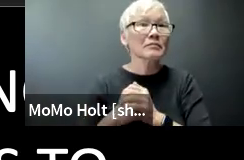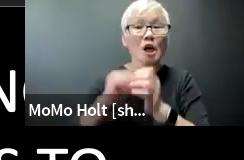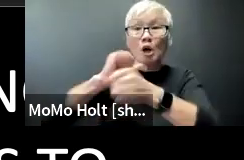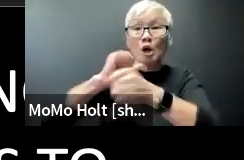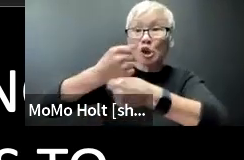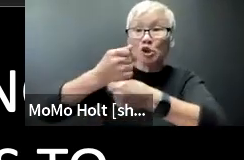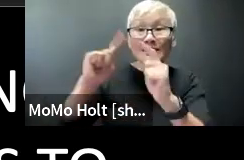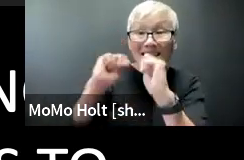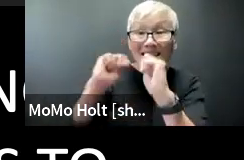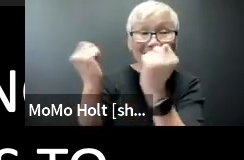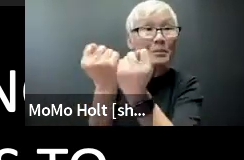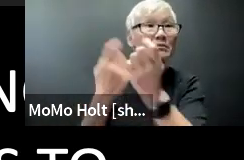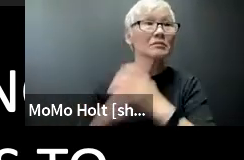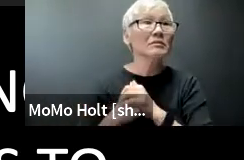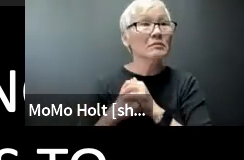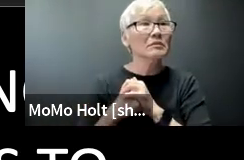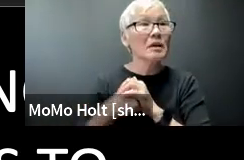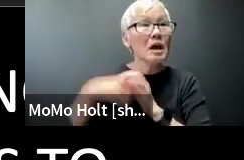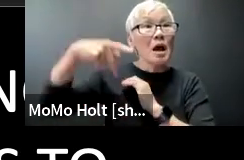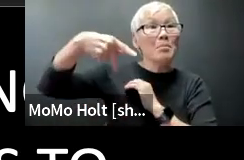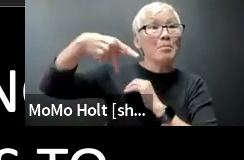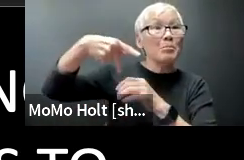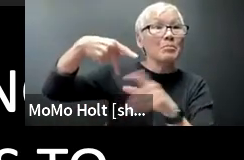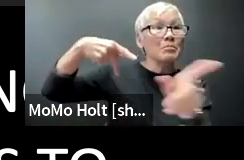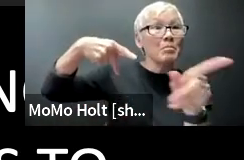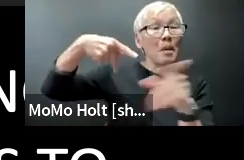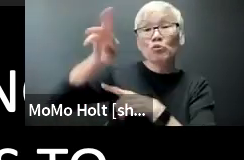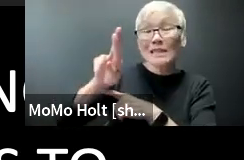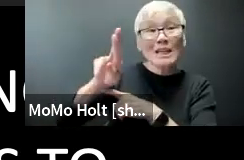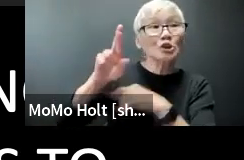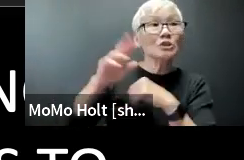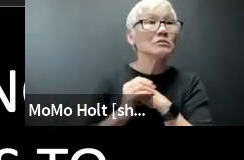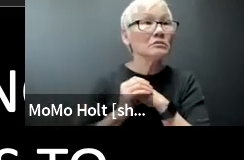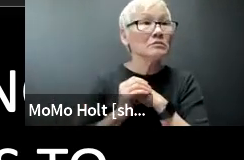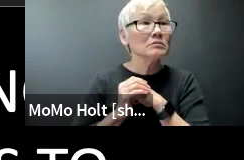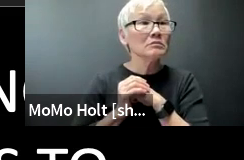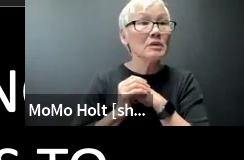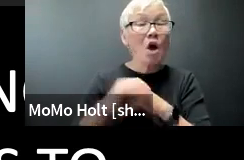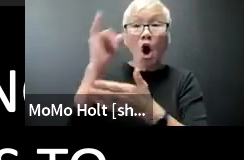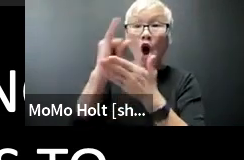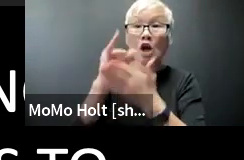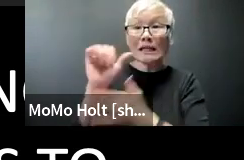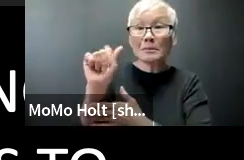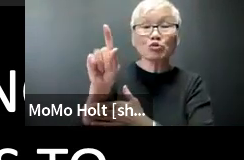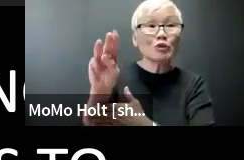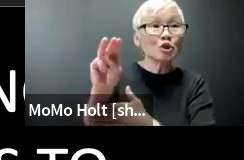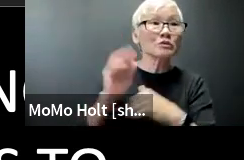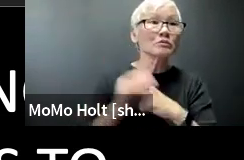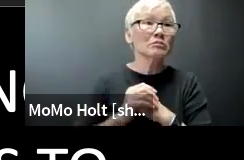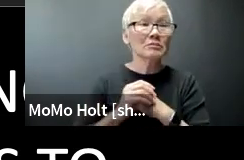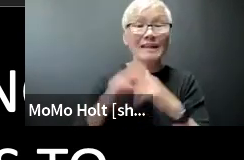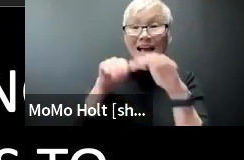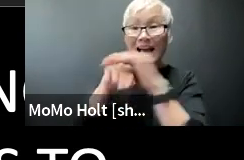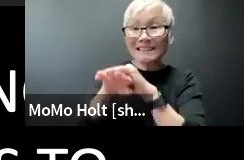teams production teams public relations art administrator